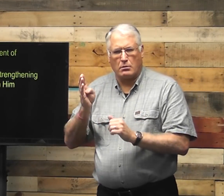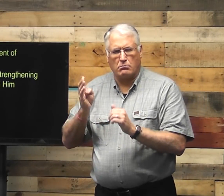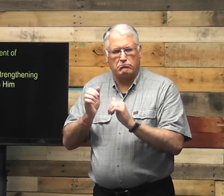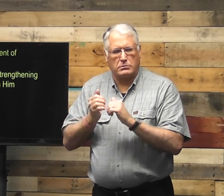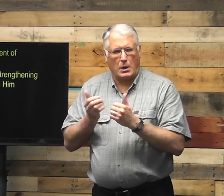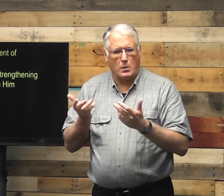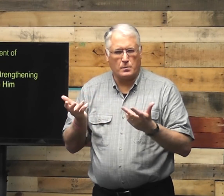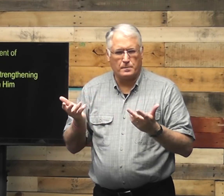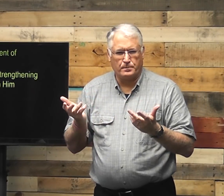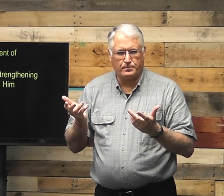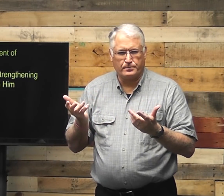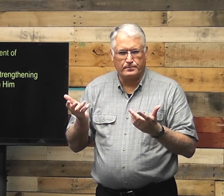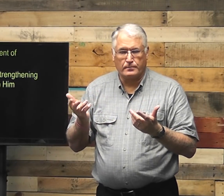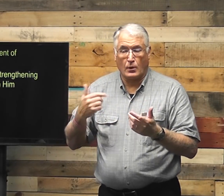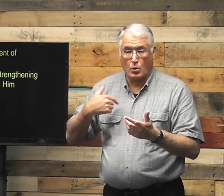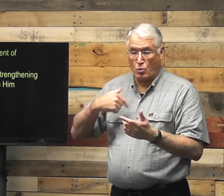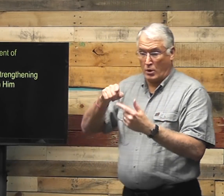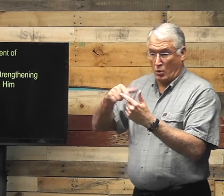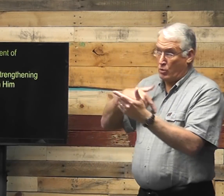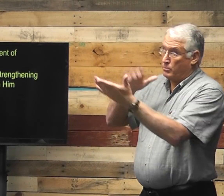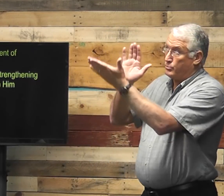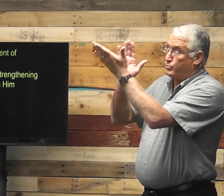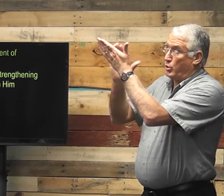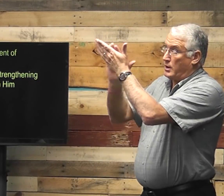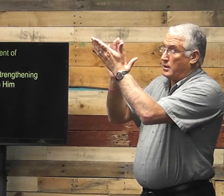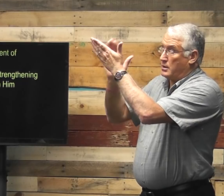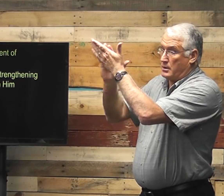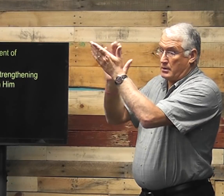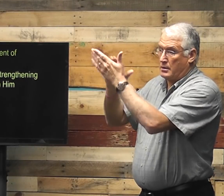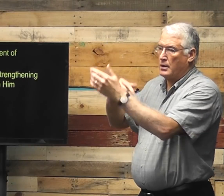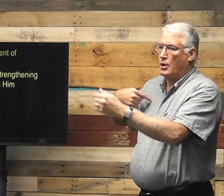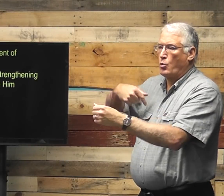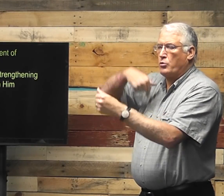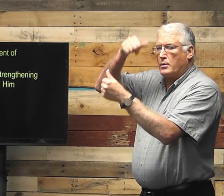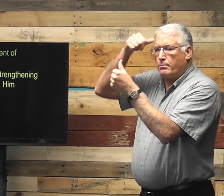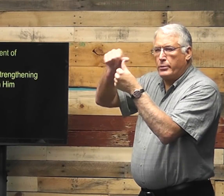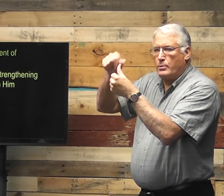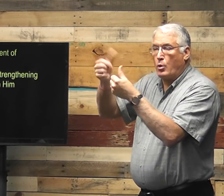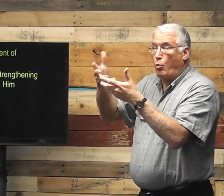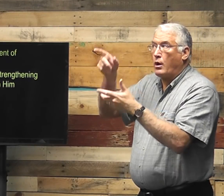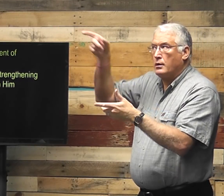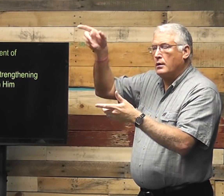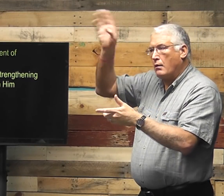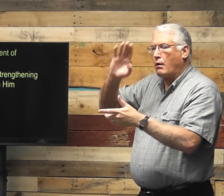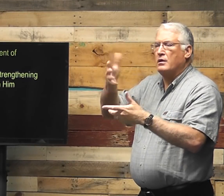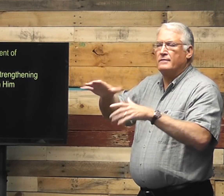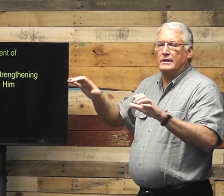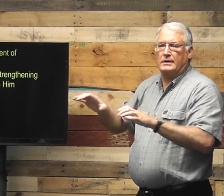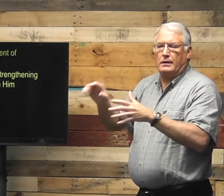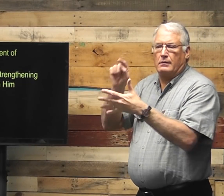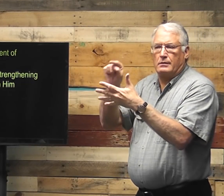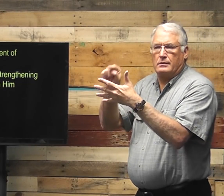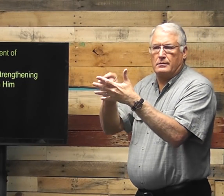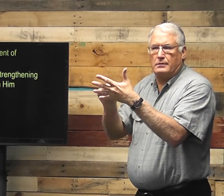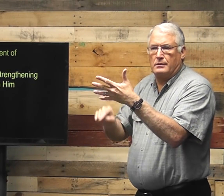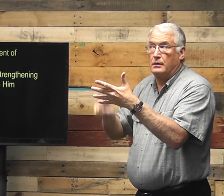God? How? When we praise, we remember what God has already done